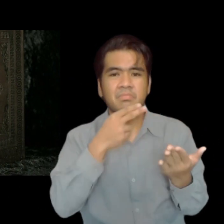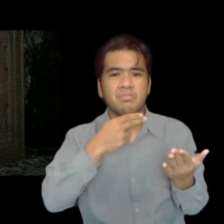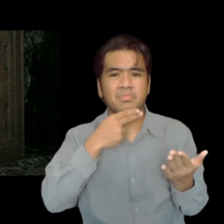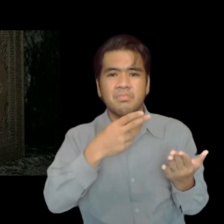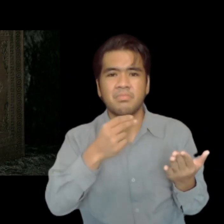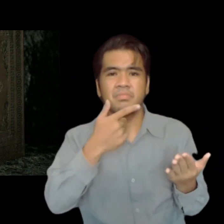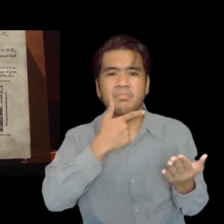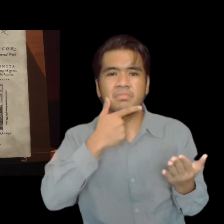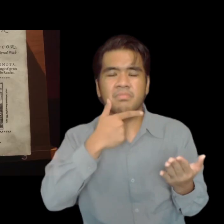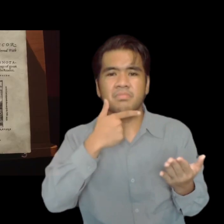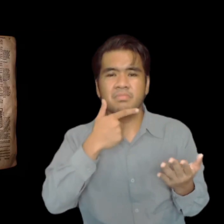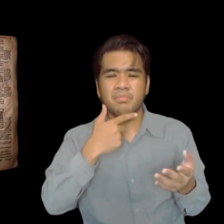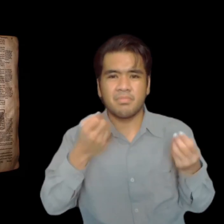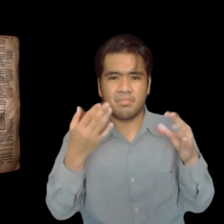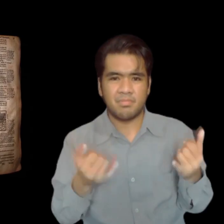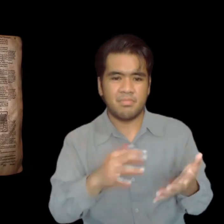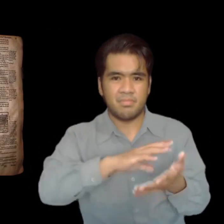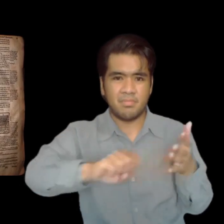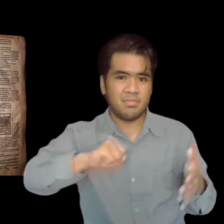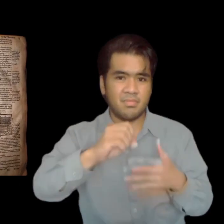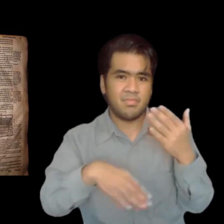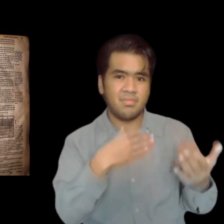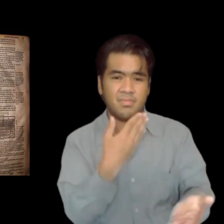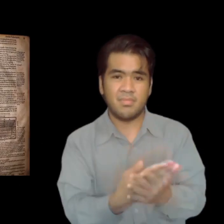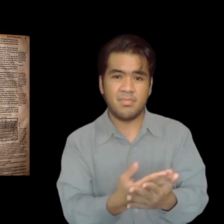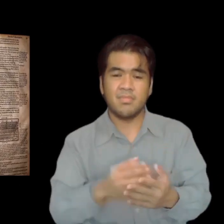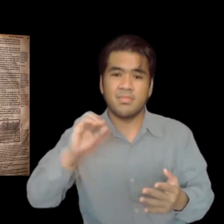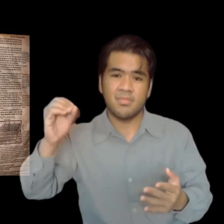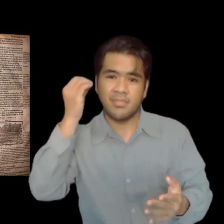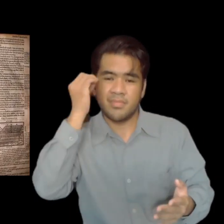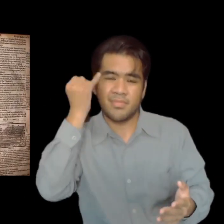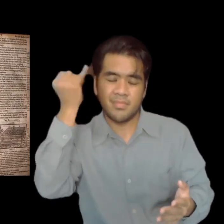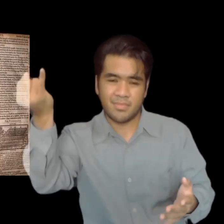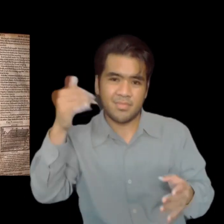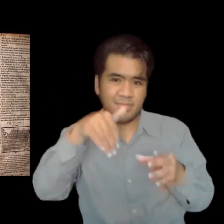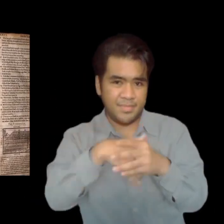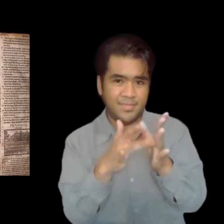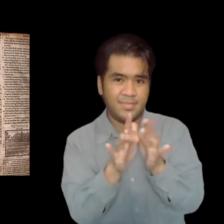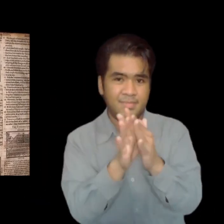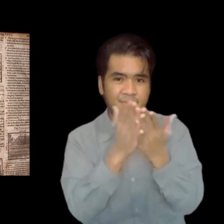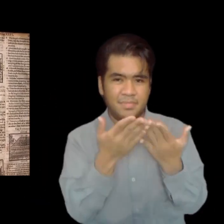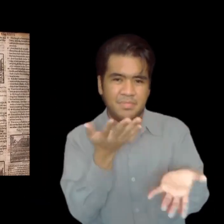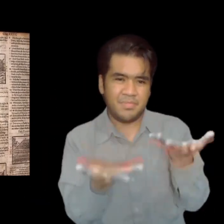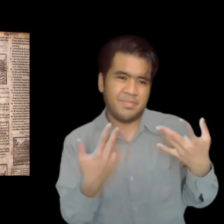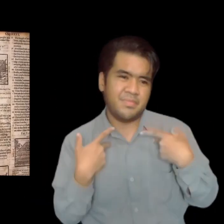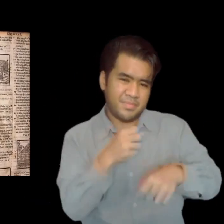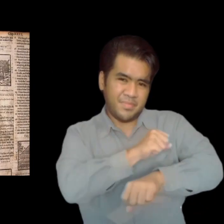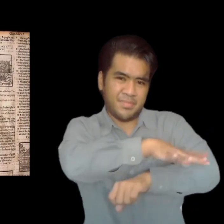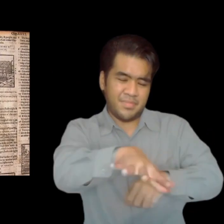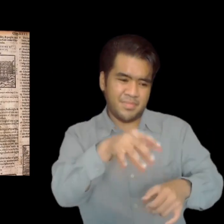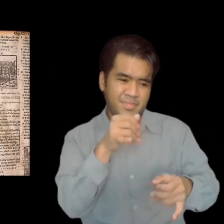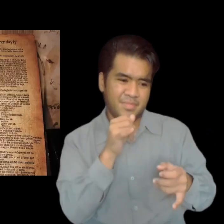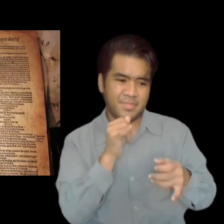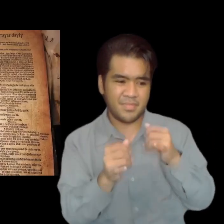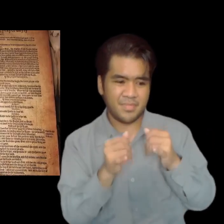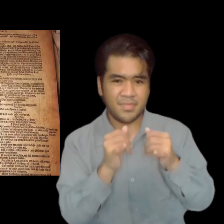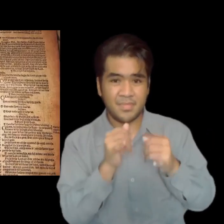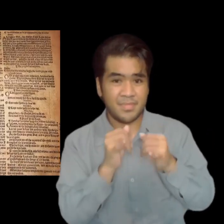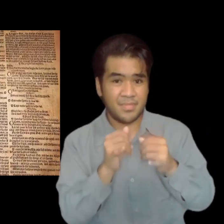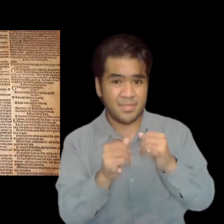Great Bible, because the Geneva Bible was the first Bible in English to use modern chapter and verse divisions, and added commentaries or